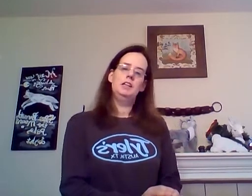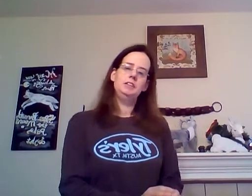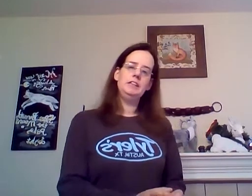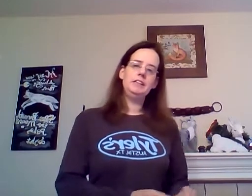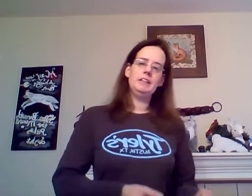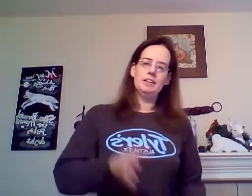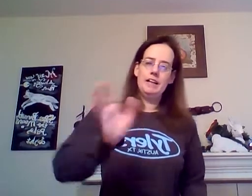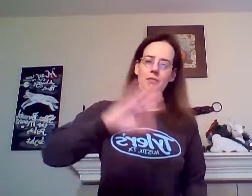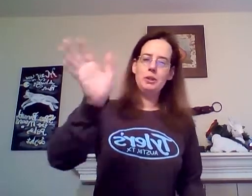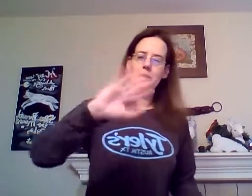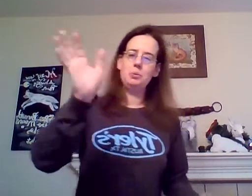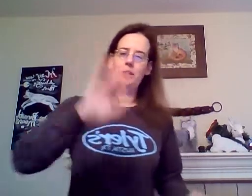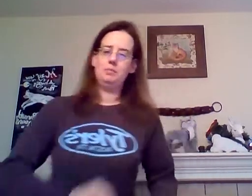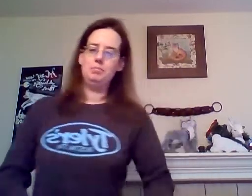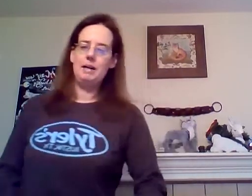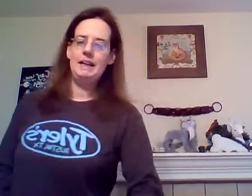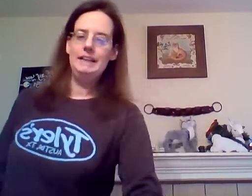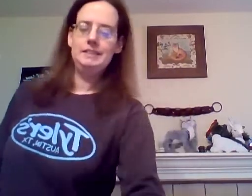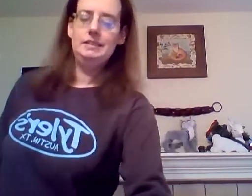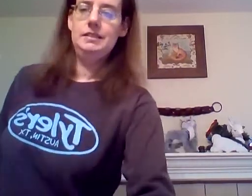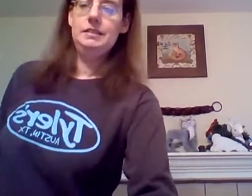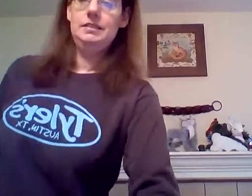take care have a good one bye you